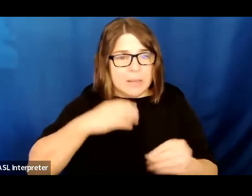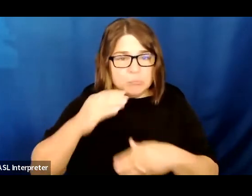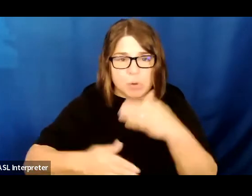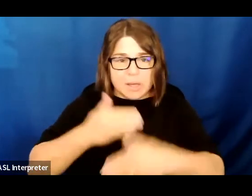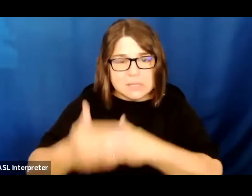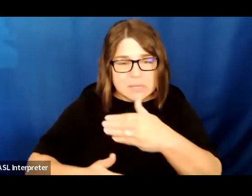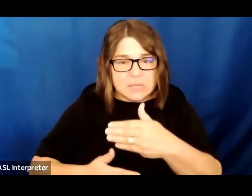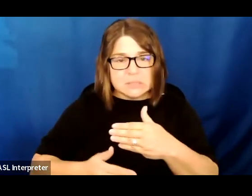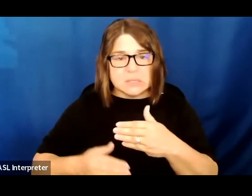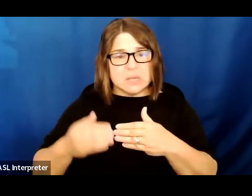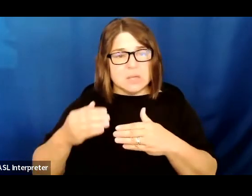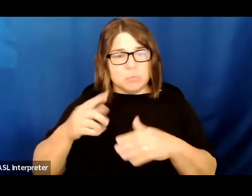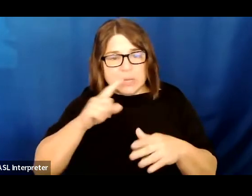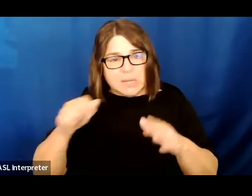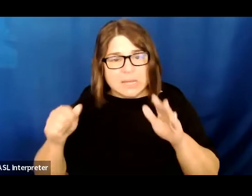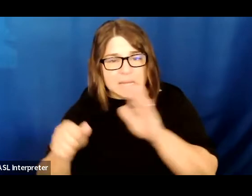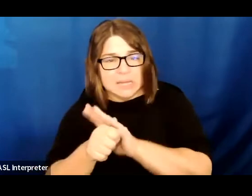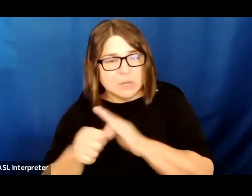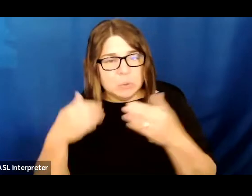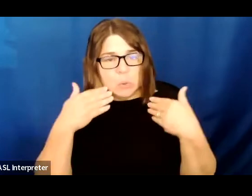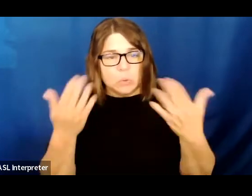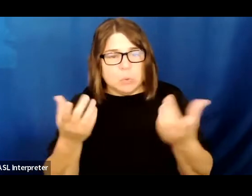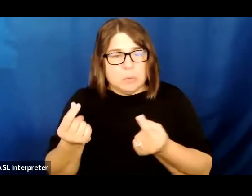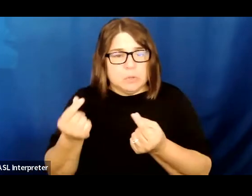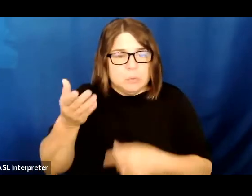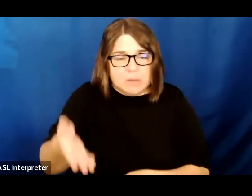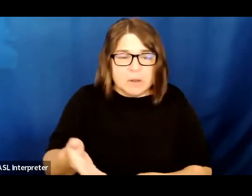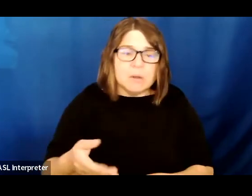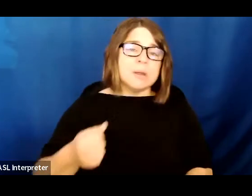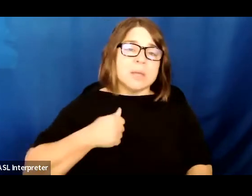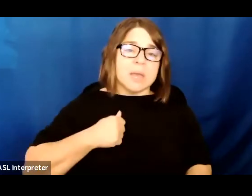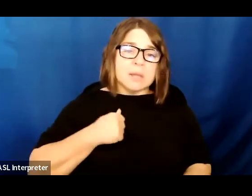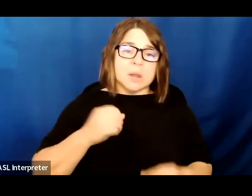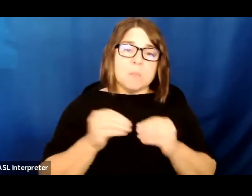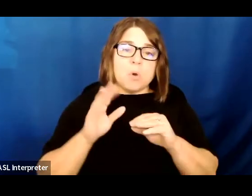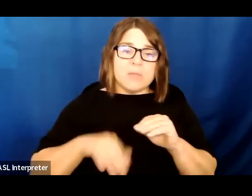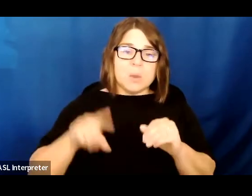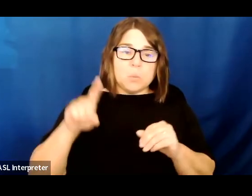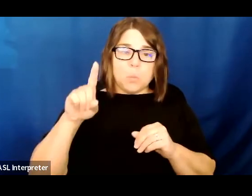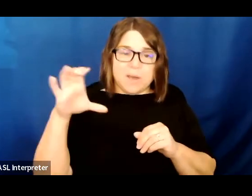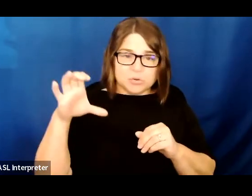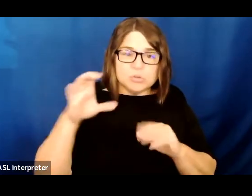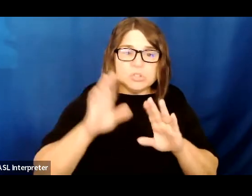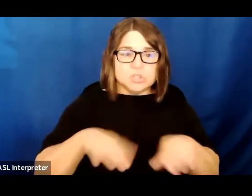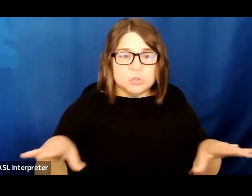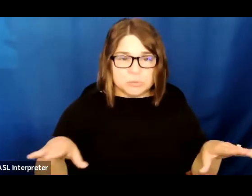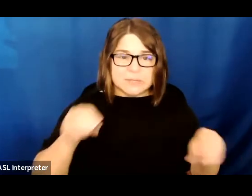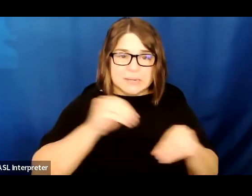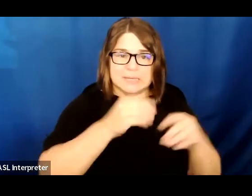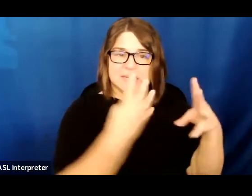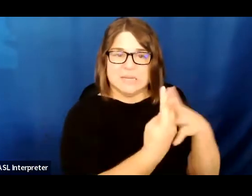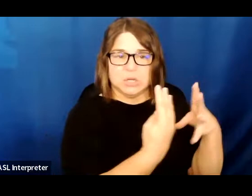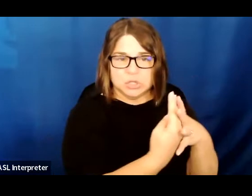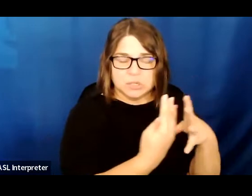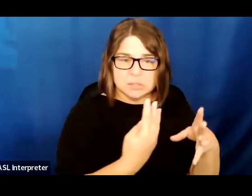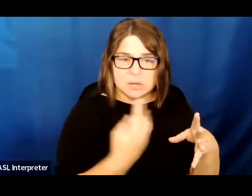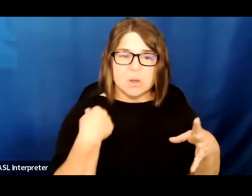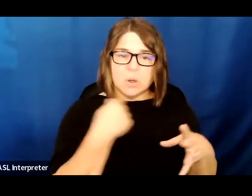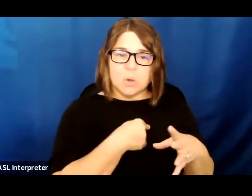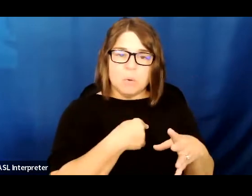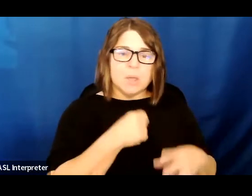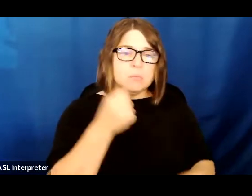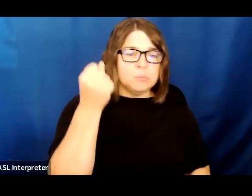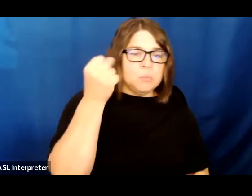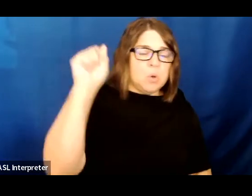completely hidden from our sight. In Canada, over 100 children are held in detention. While many of us protested Trump's